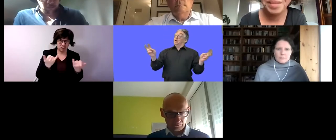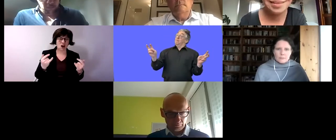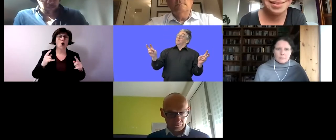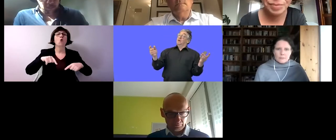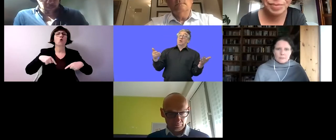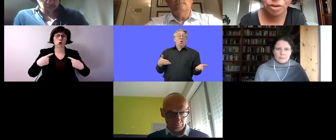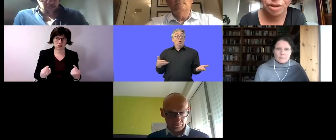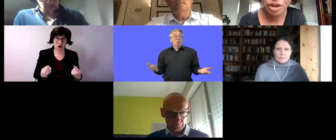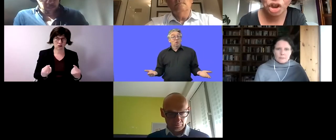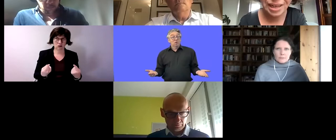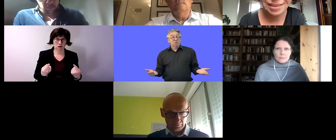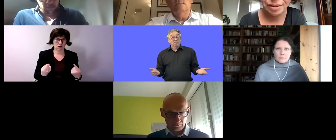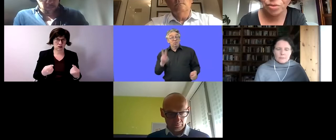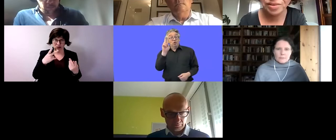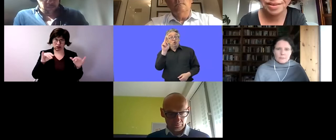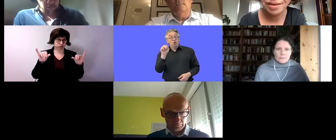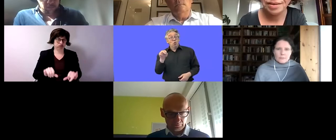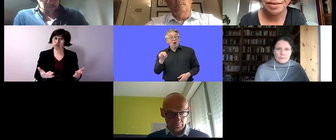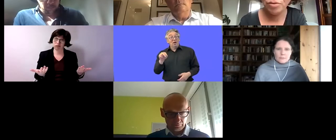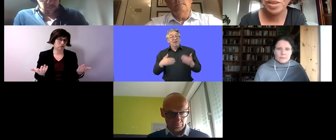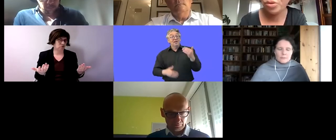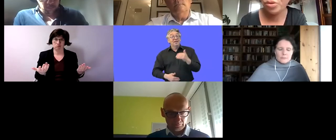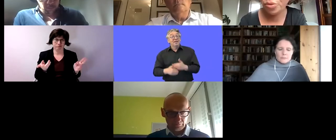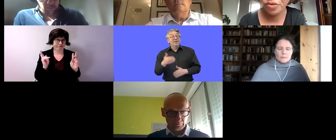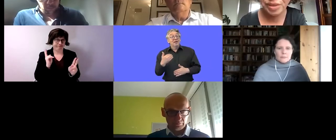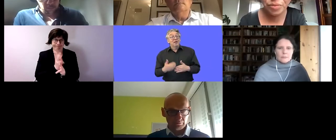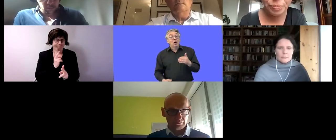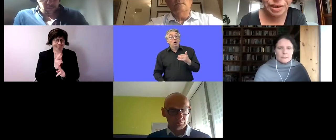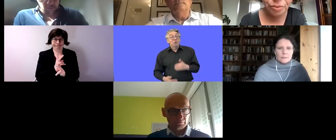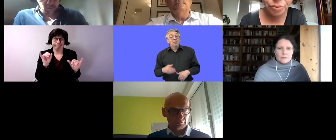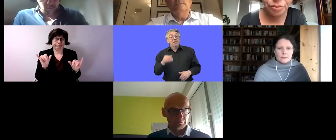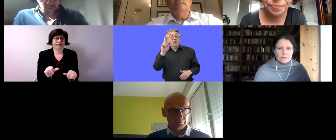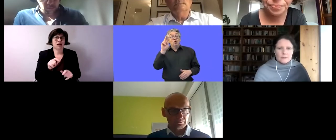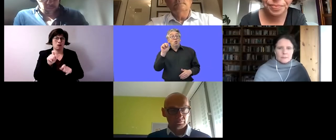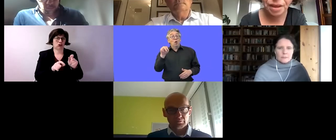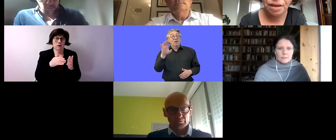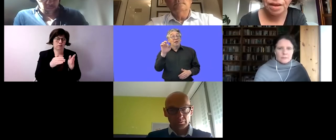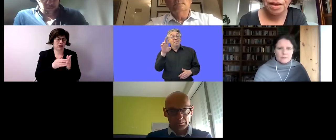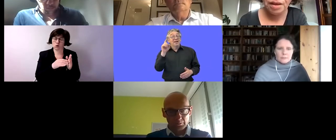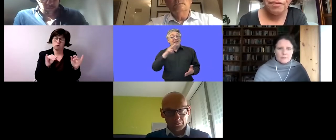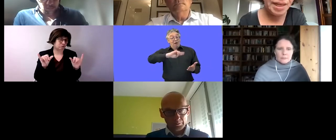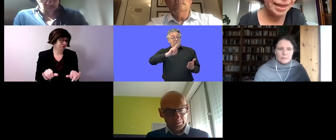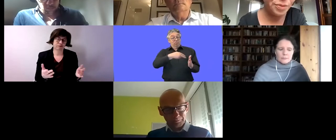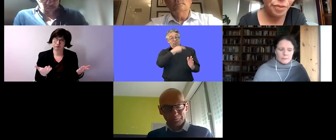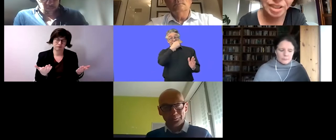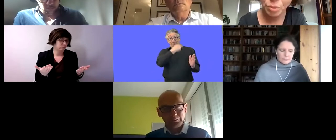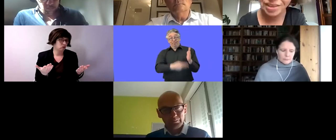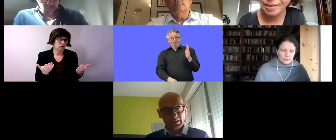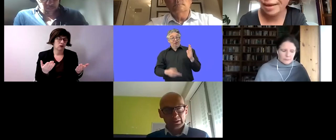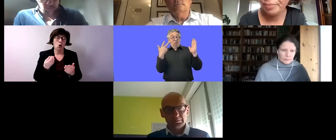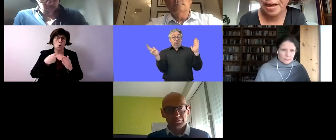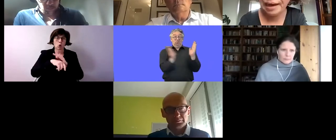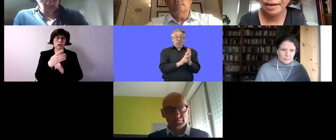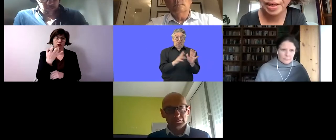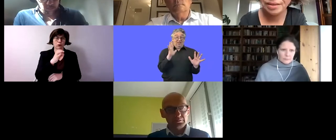after ratification of the european disability convention i think the situation is still bad for persons or